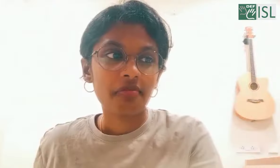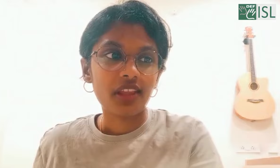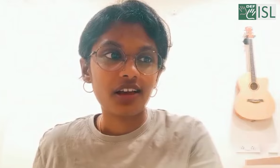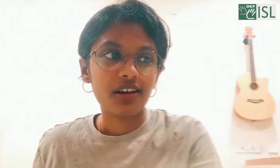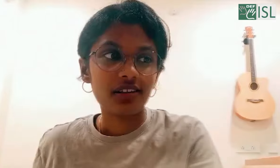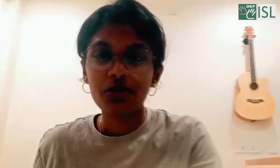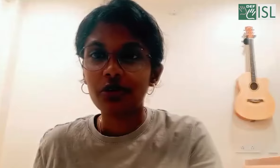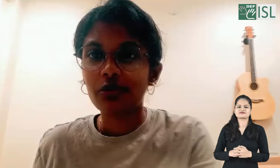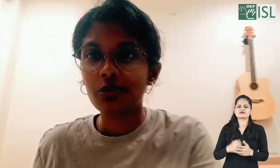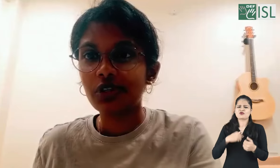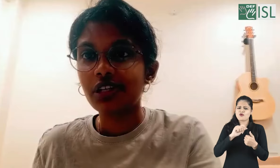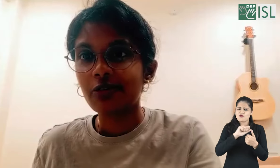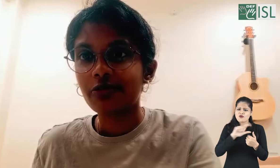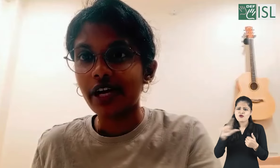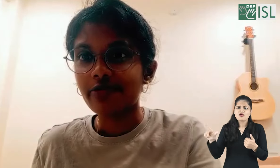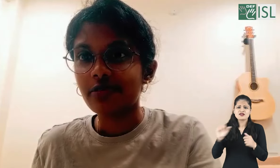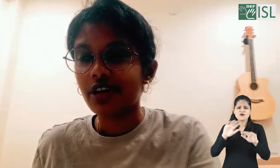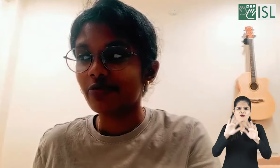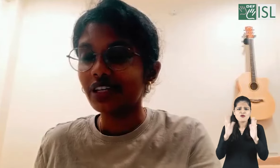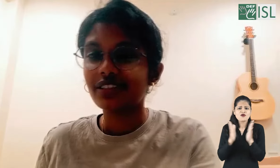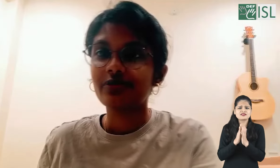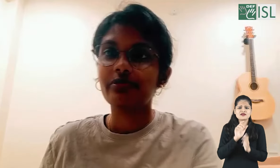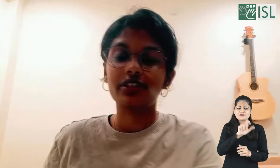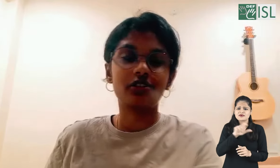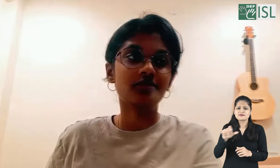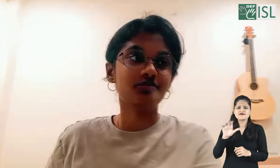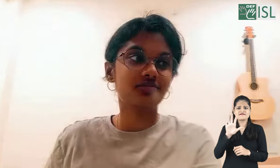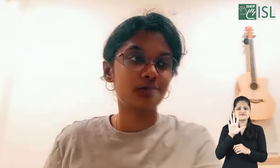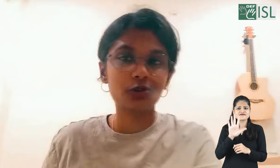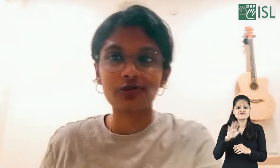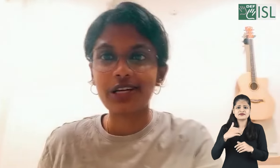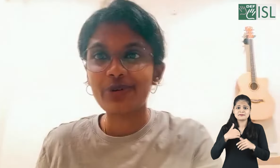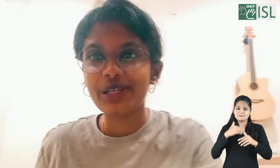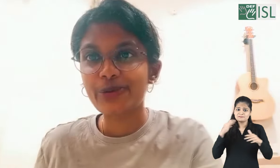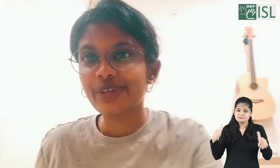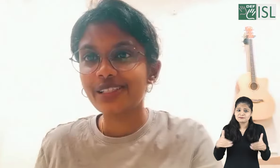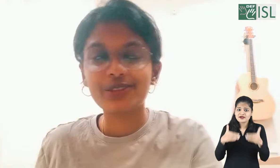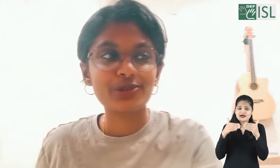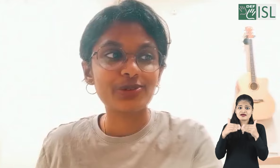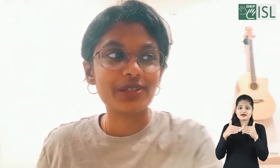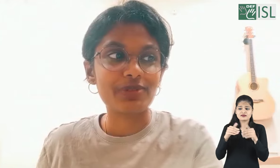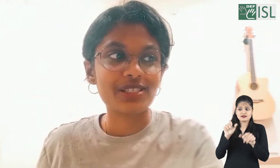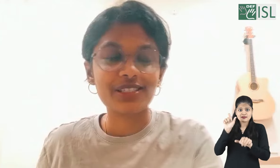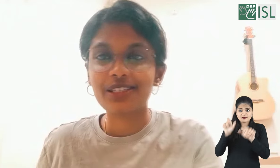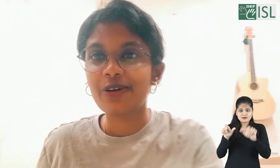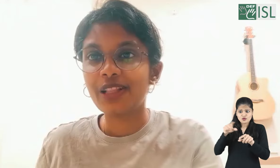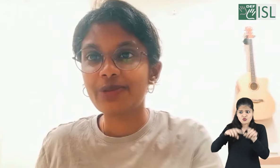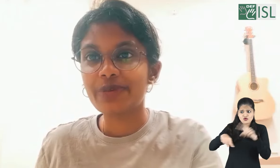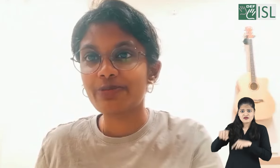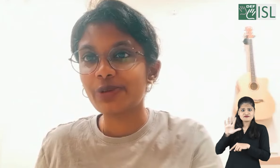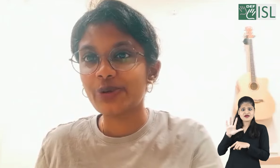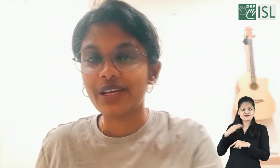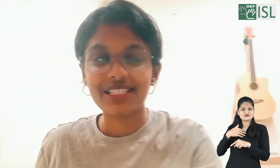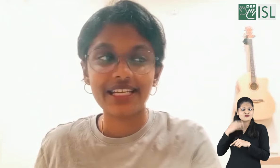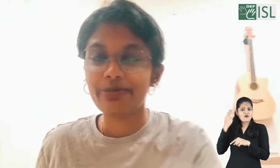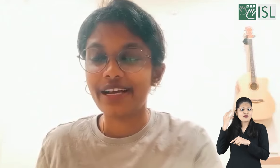There were totally of five who have met, but you know, those five are equivalent to representing all the people who stayed back.